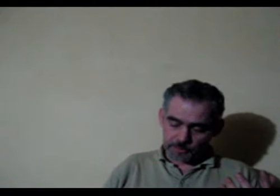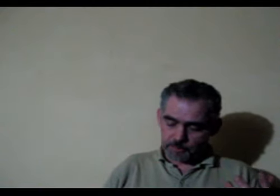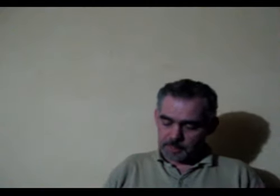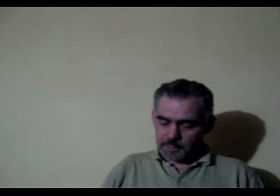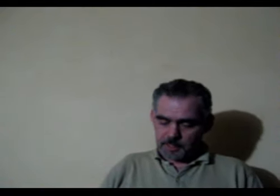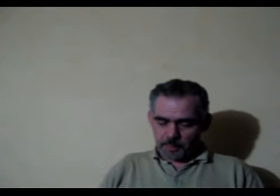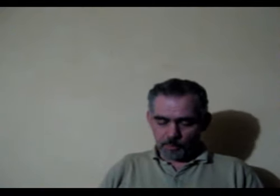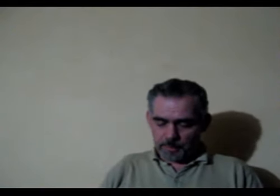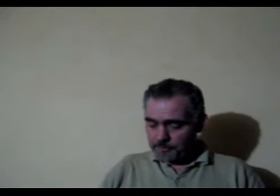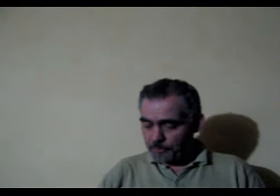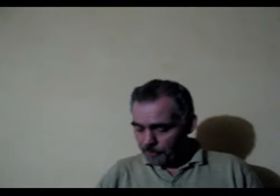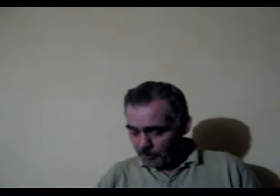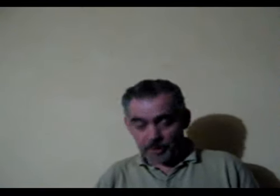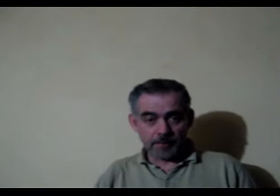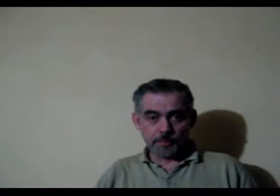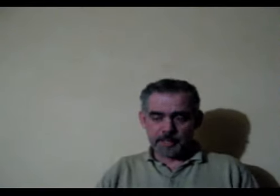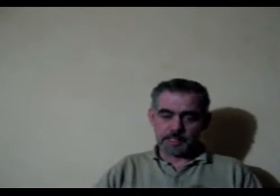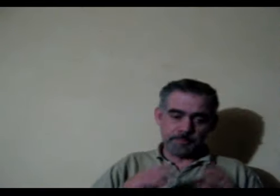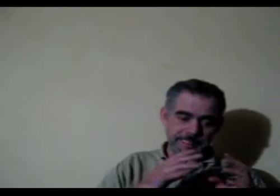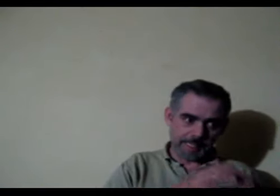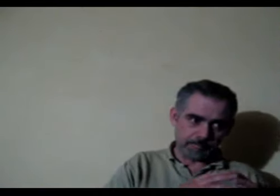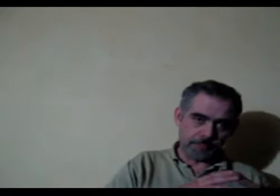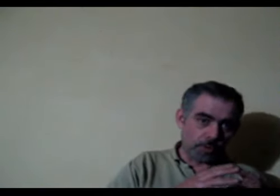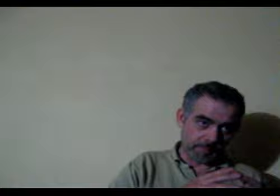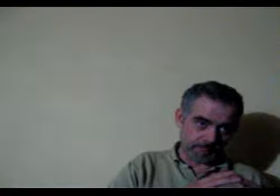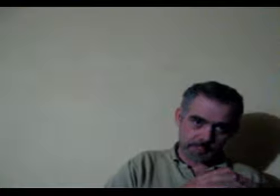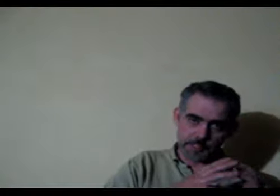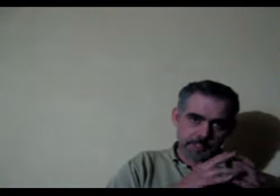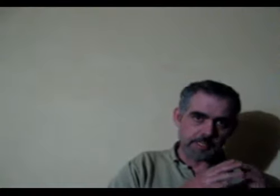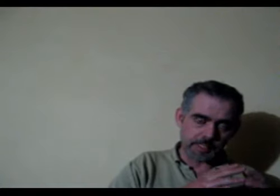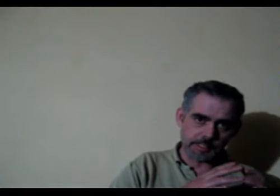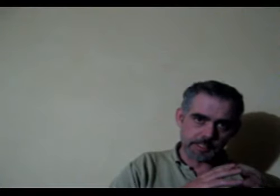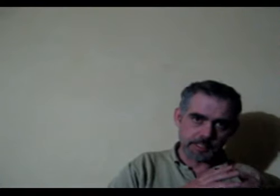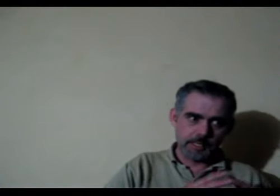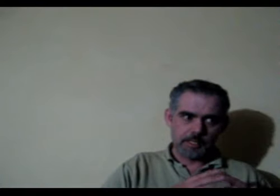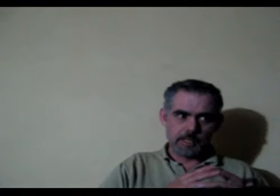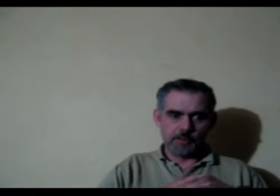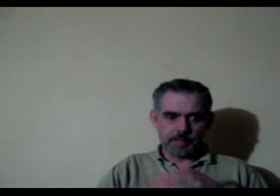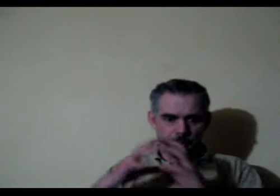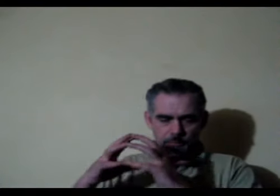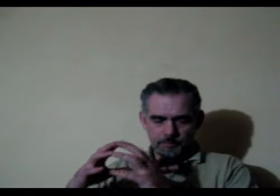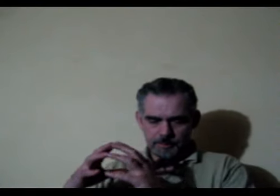the brain or one part of the one half of the brain is better at performing certain tasks ok both